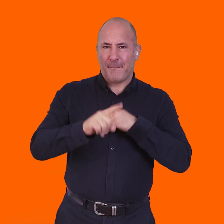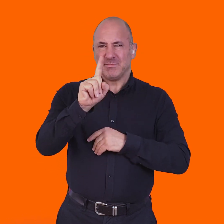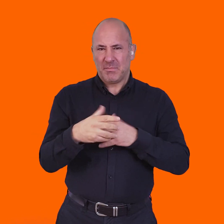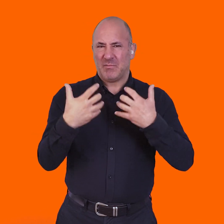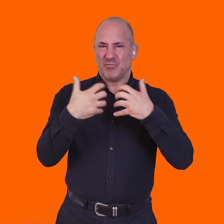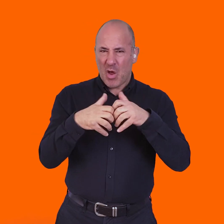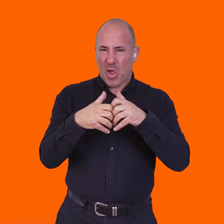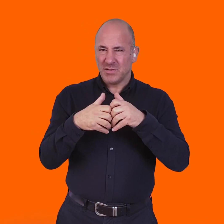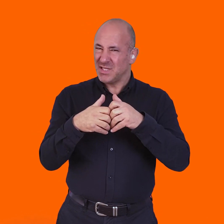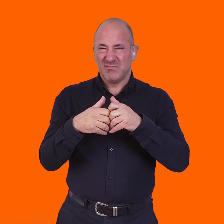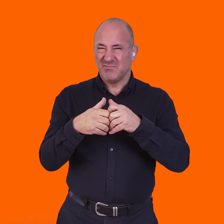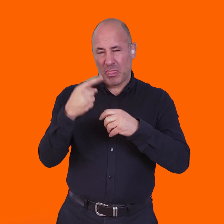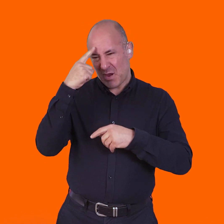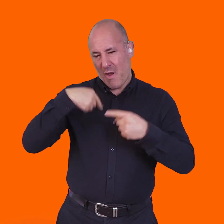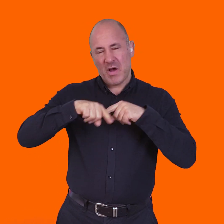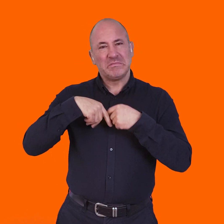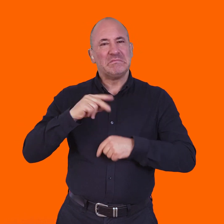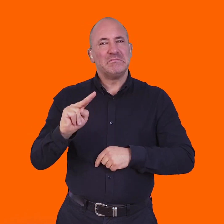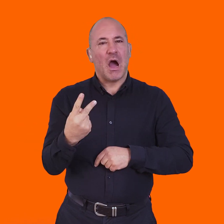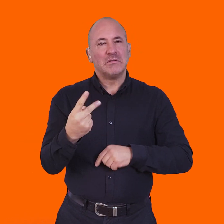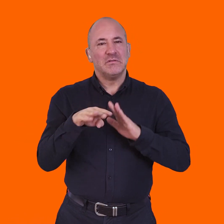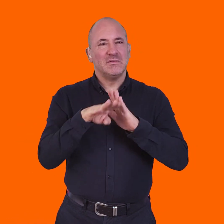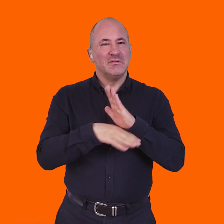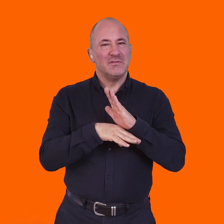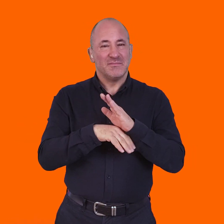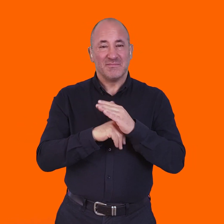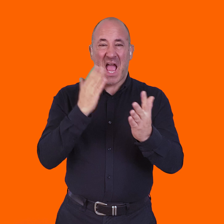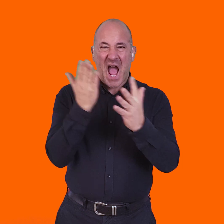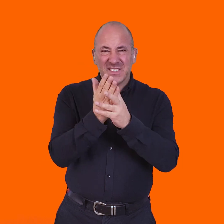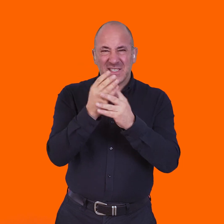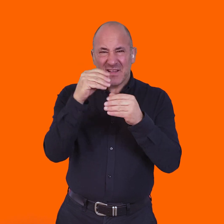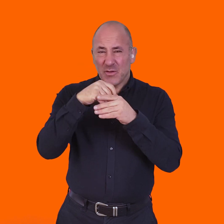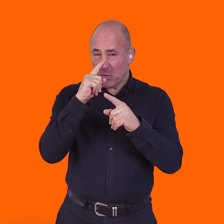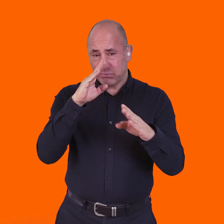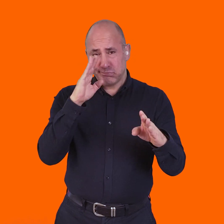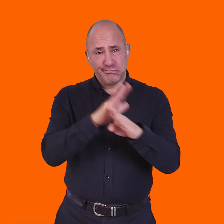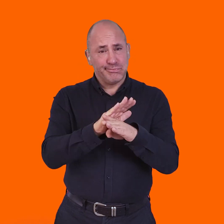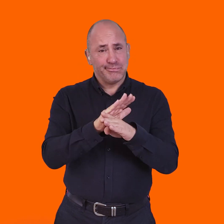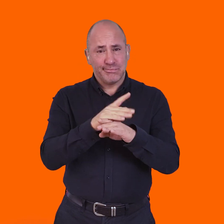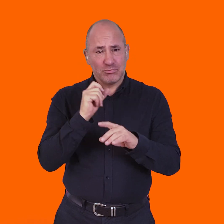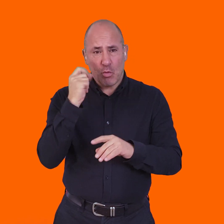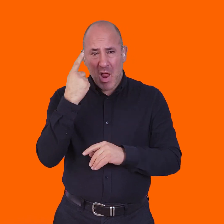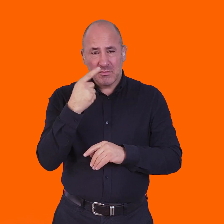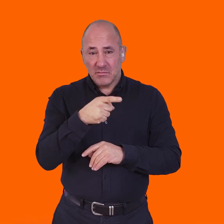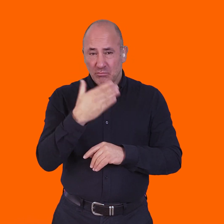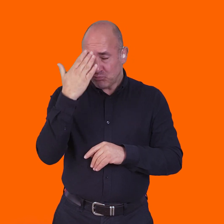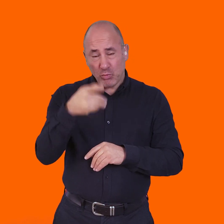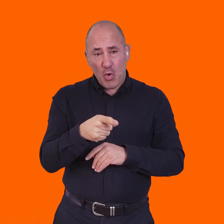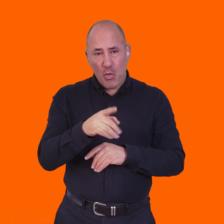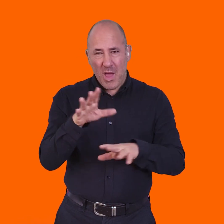technology were always like a second thought and access features are often hidden under the bonnet and people don't